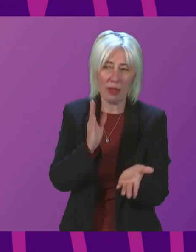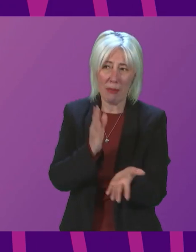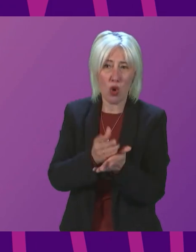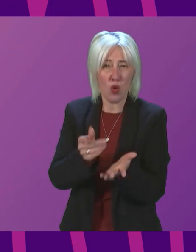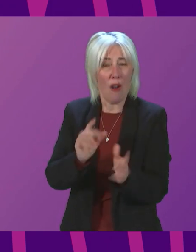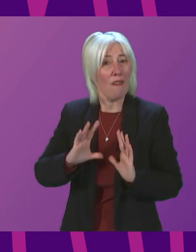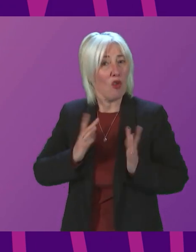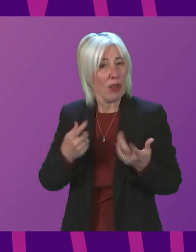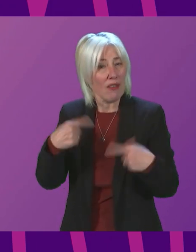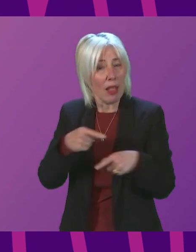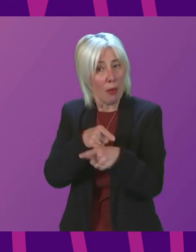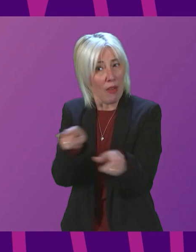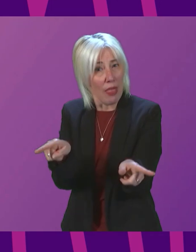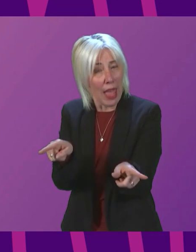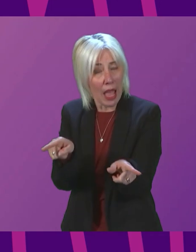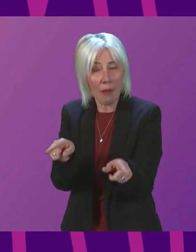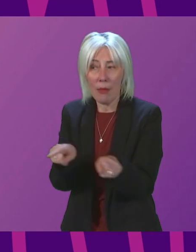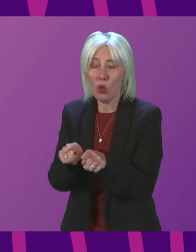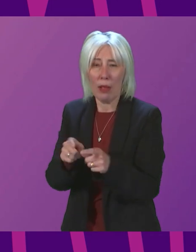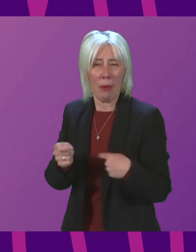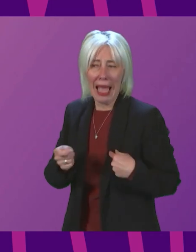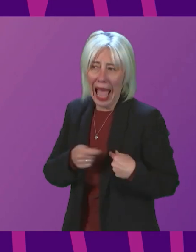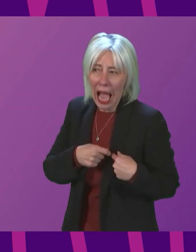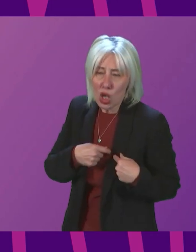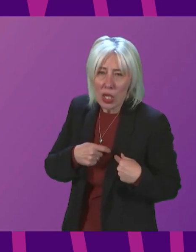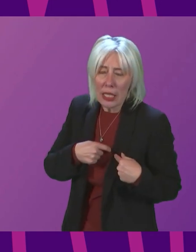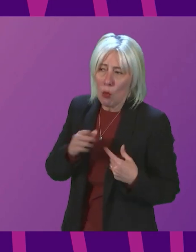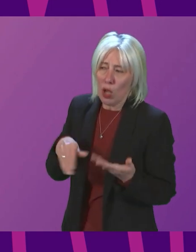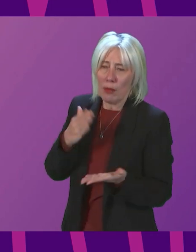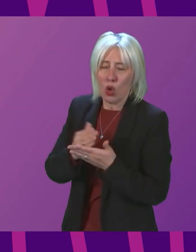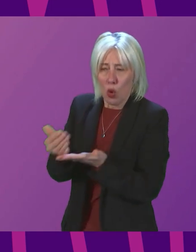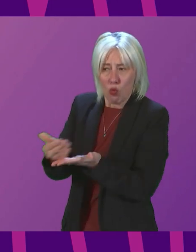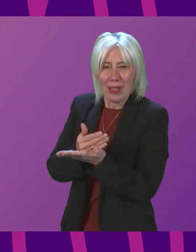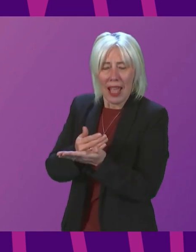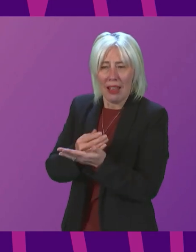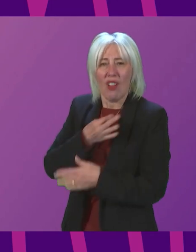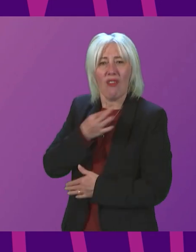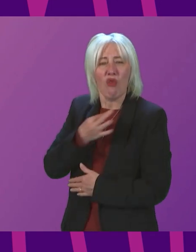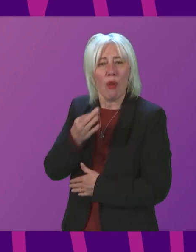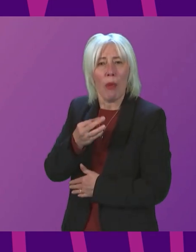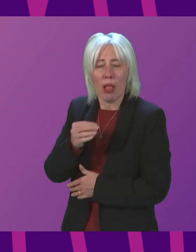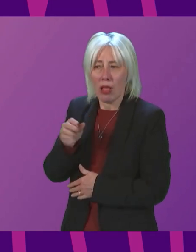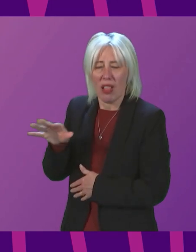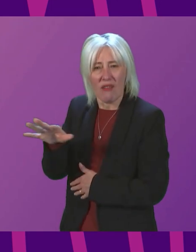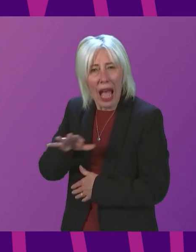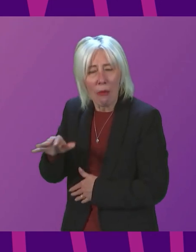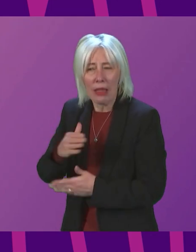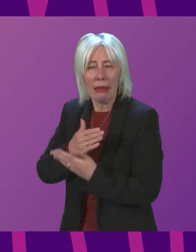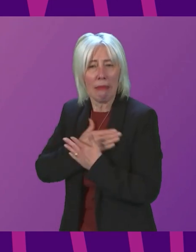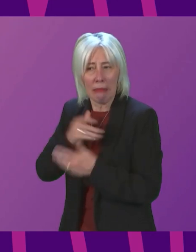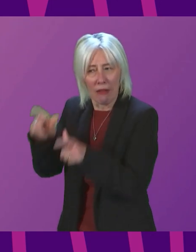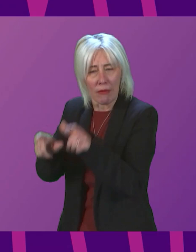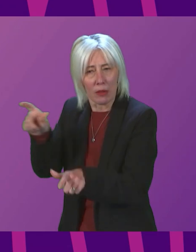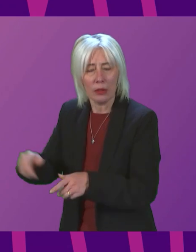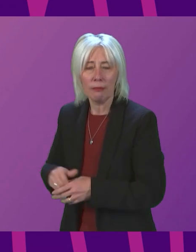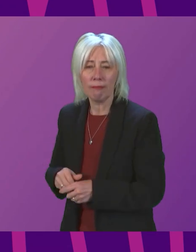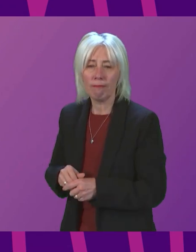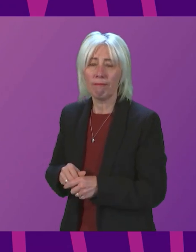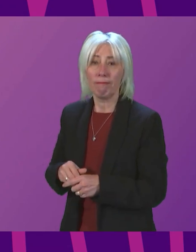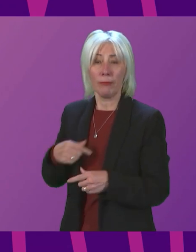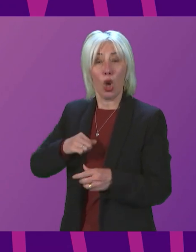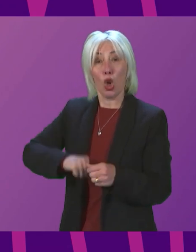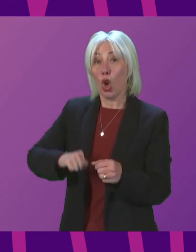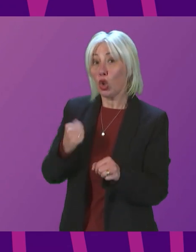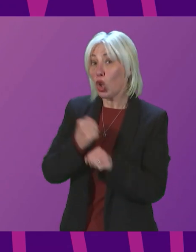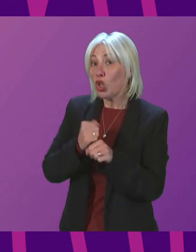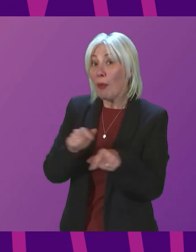LFTs are available for those anxious to protect vulnerable loved ones? The Scottish Government is not in the same position on testing as